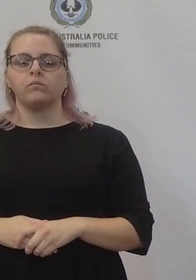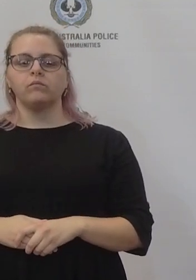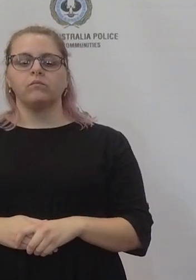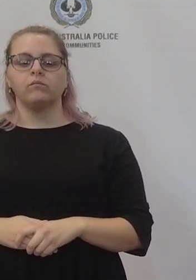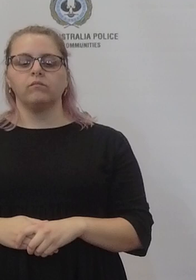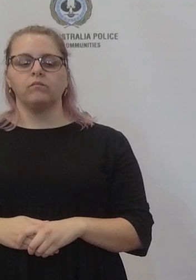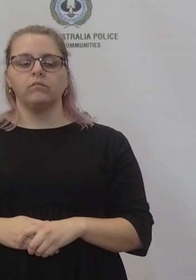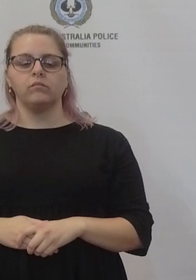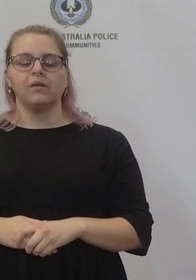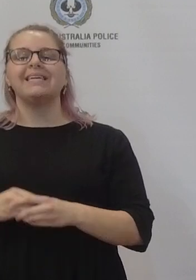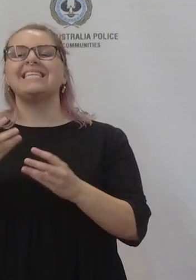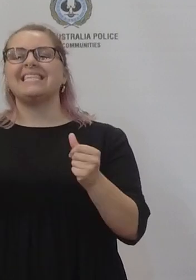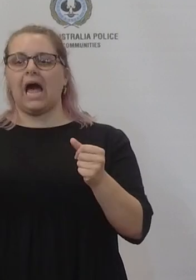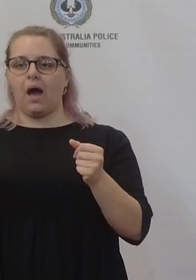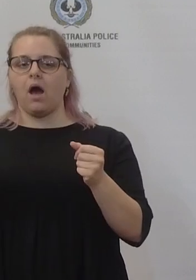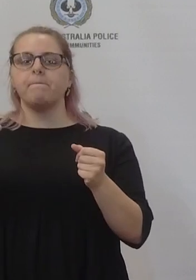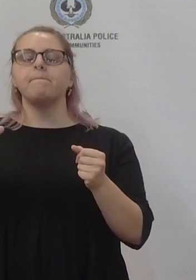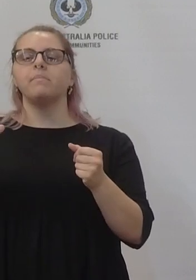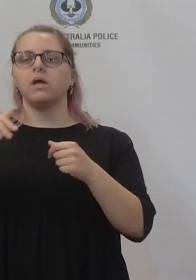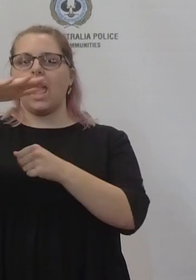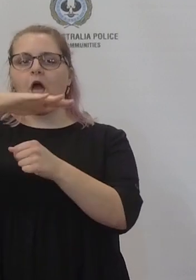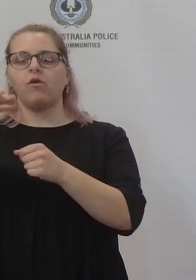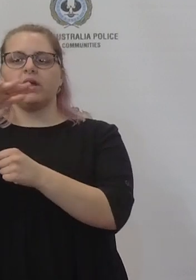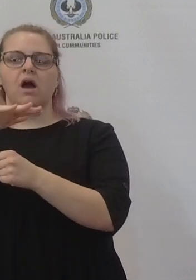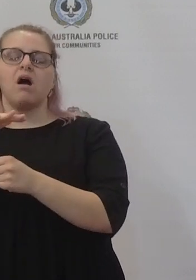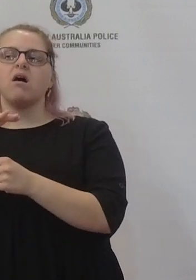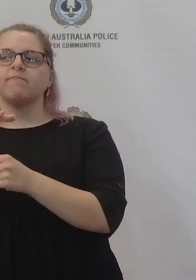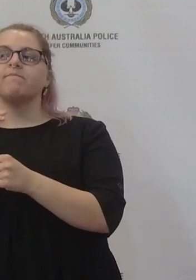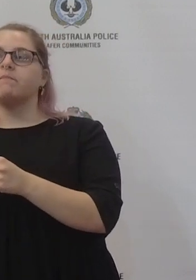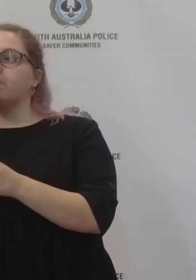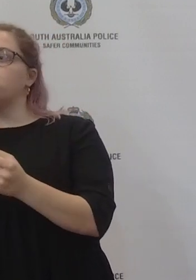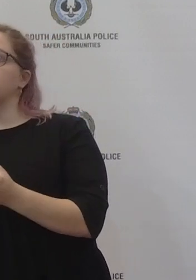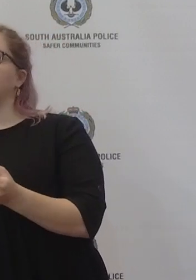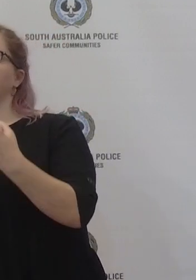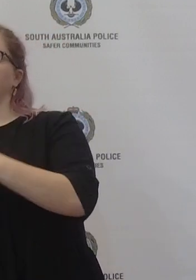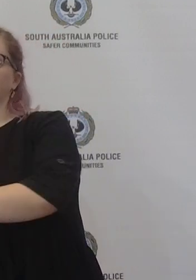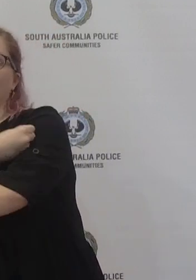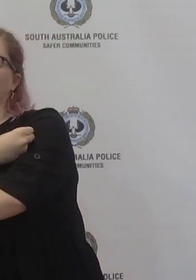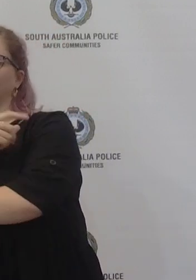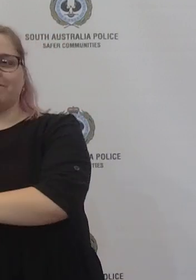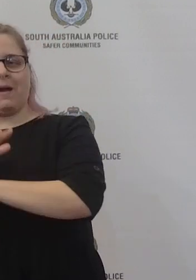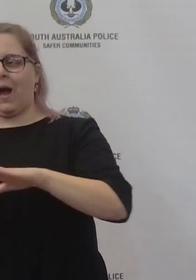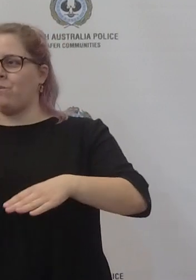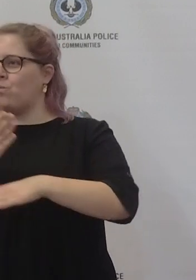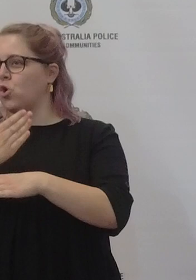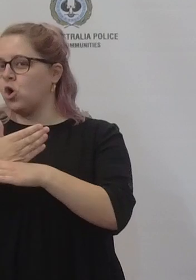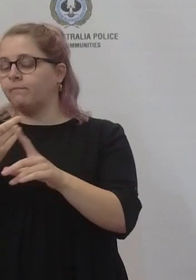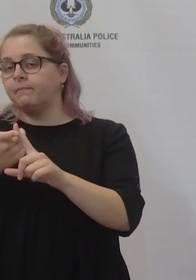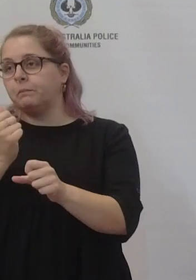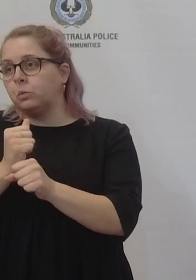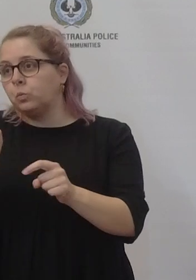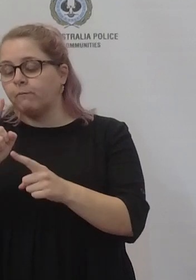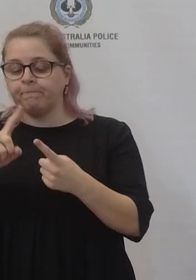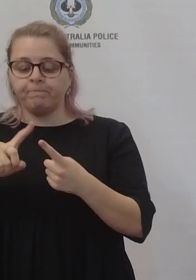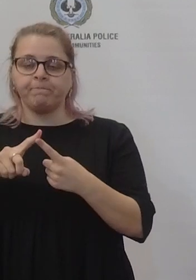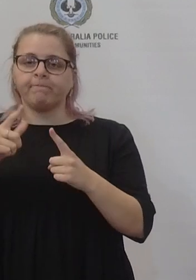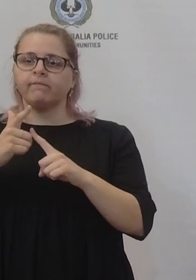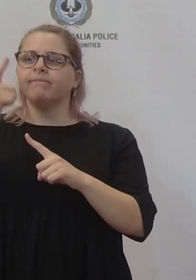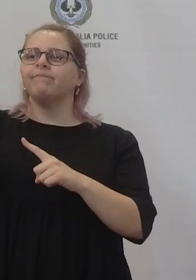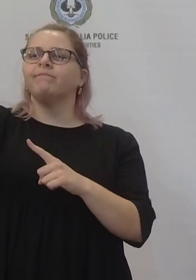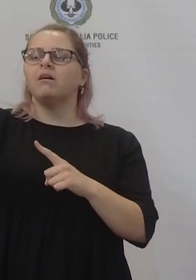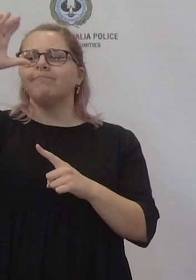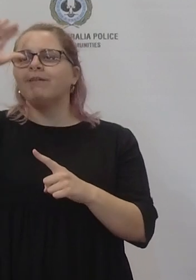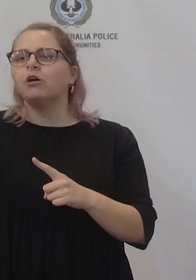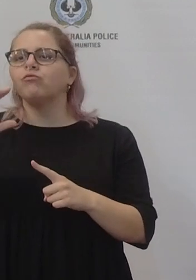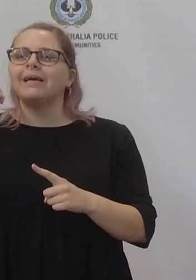people will not be able to work. High risk settings based on the health advice. So our remote Aboriginal schools, our